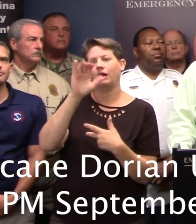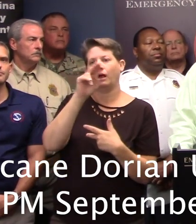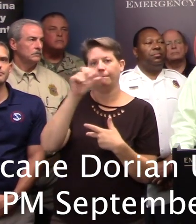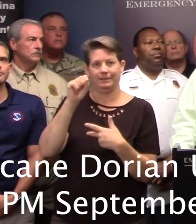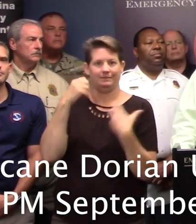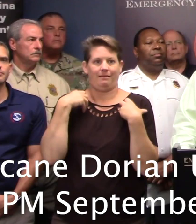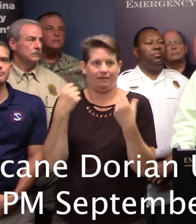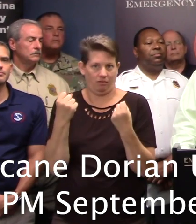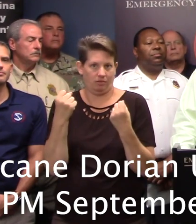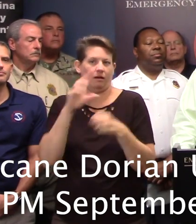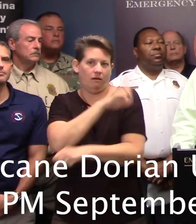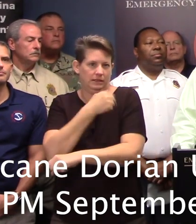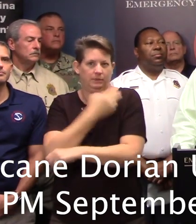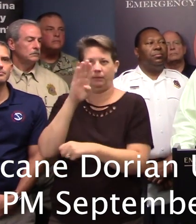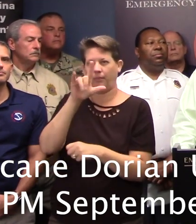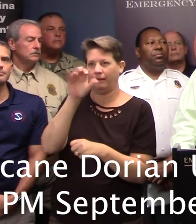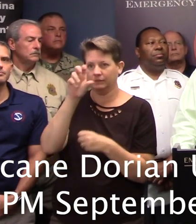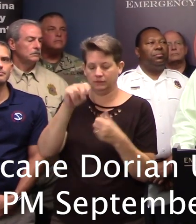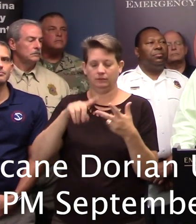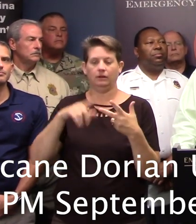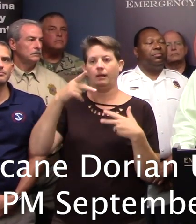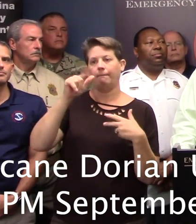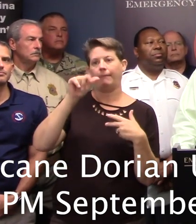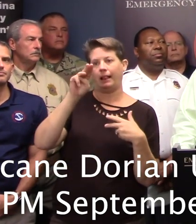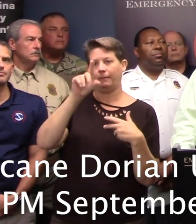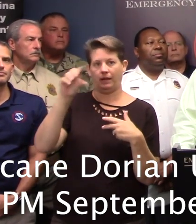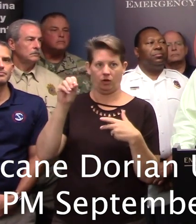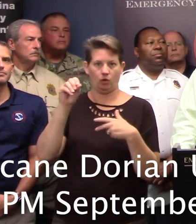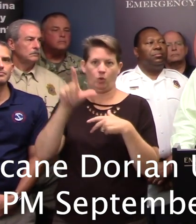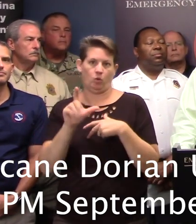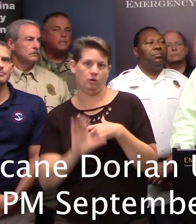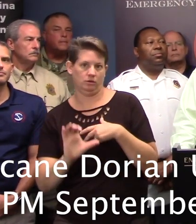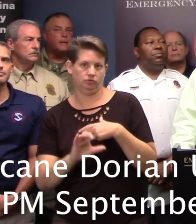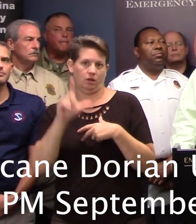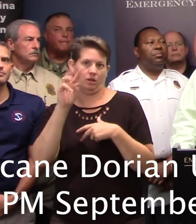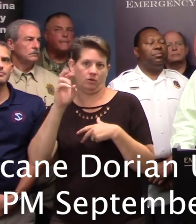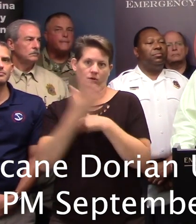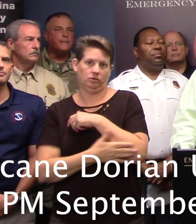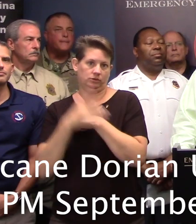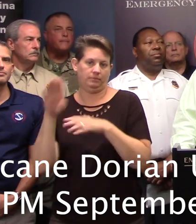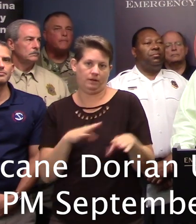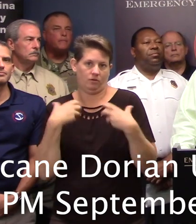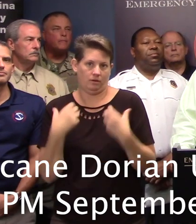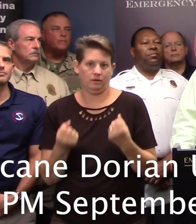Hospital of Bluffton, Palmetto Low Country Behavioral Health, and Vibra Hospital of Charleston.